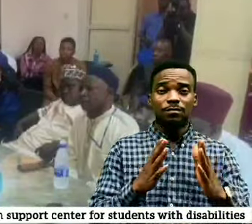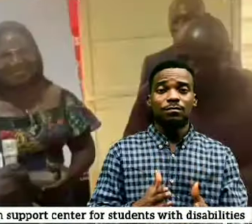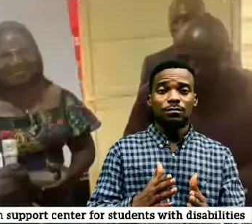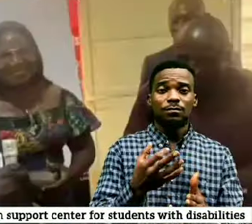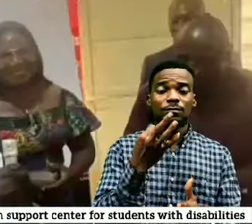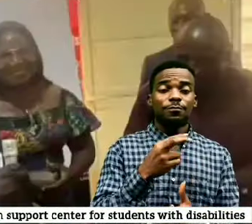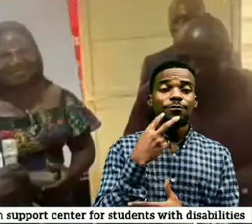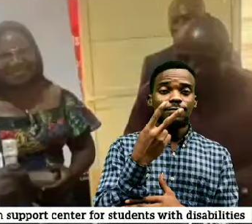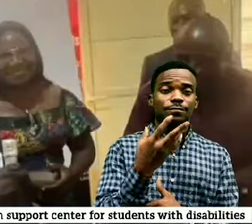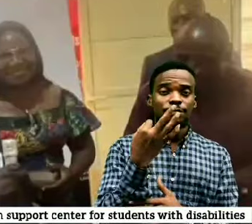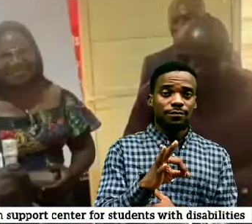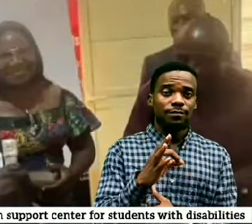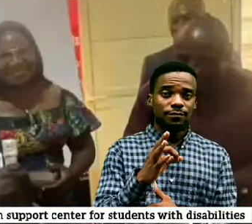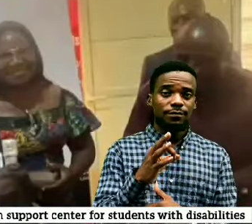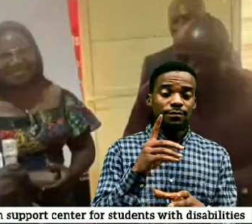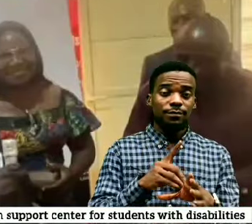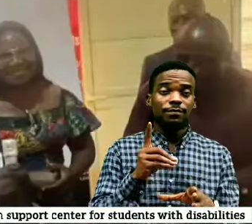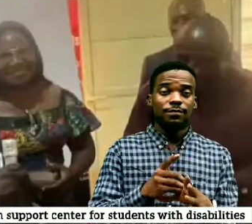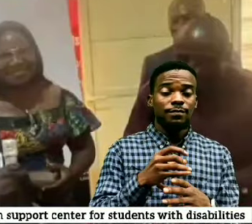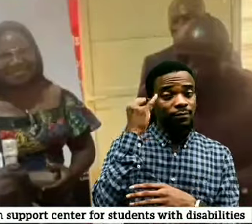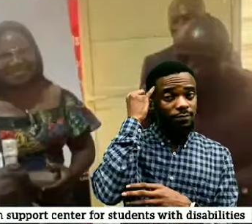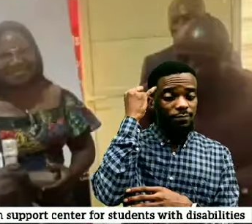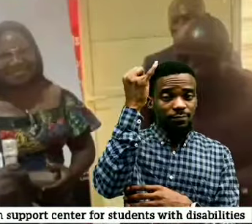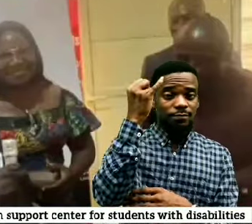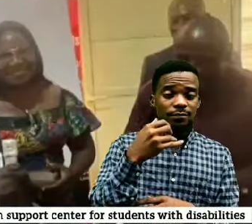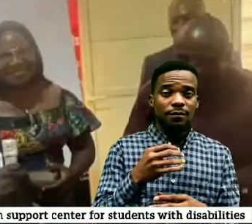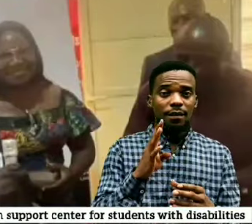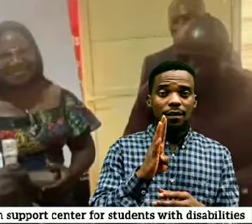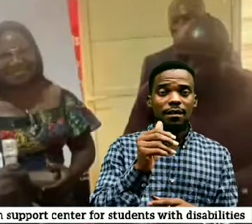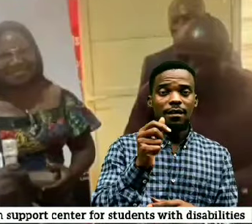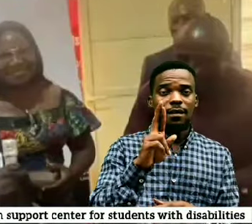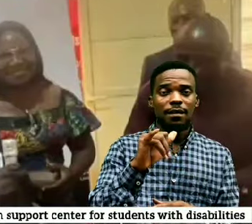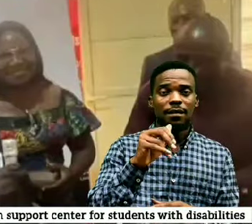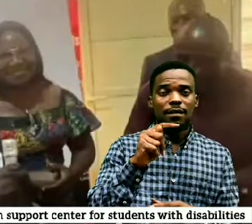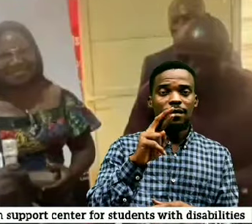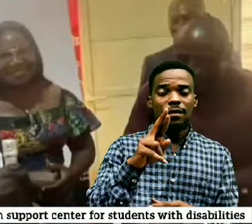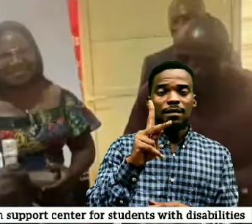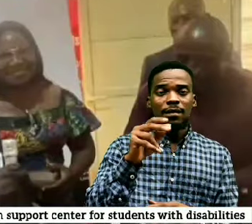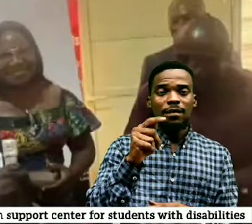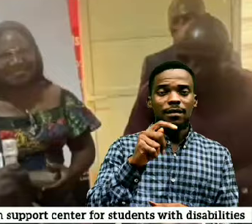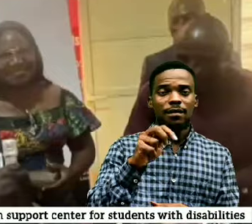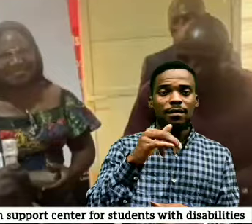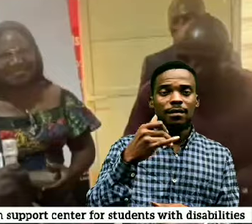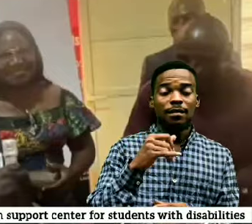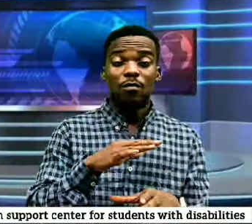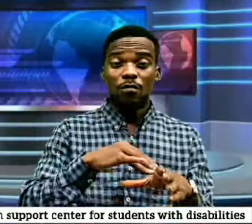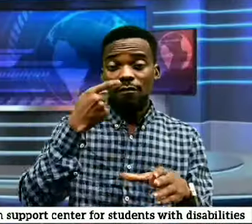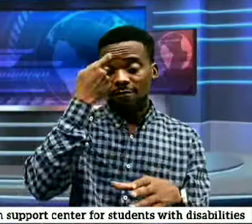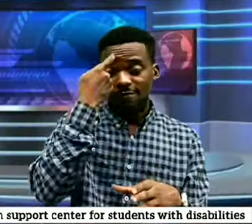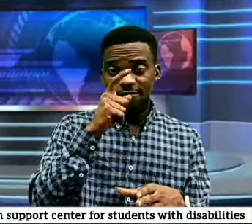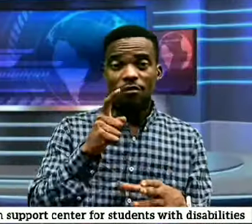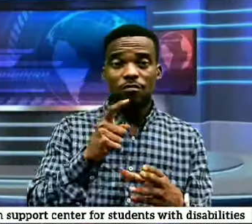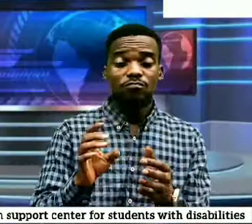of Voice of Disability Initiative, Barry Starke, trained at their call for collective